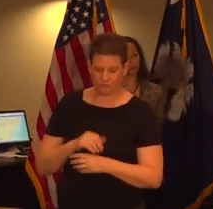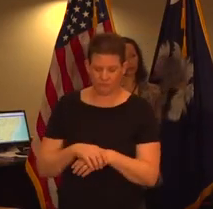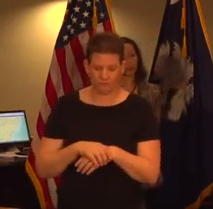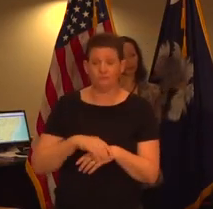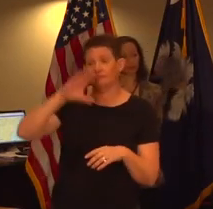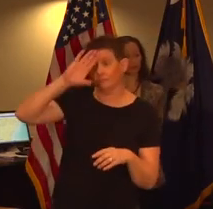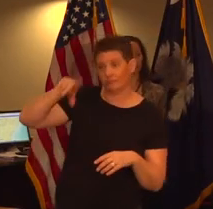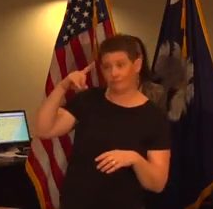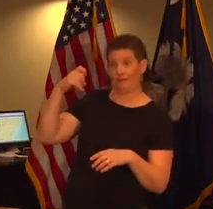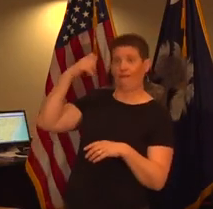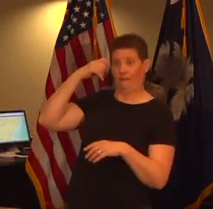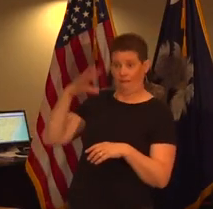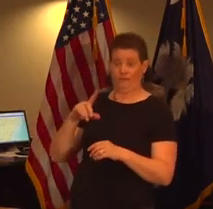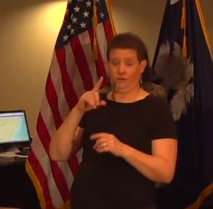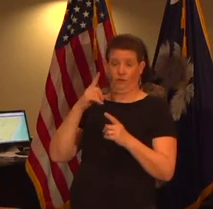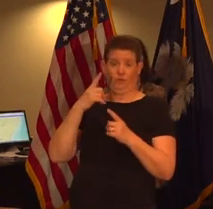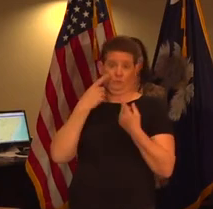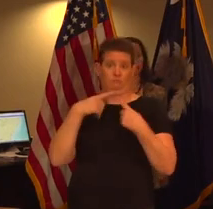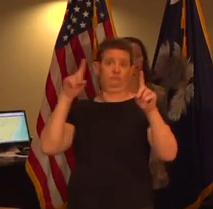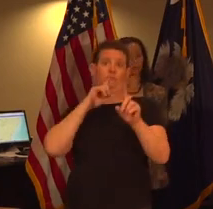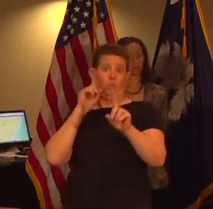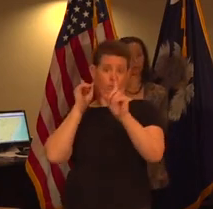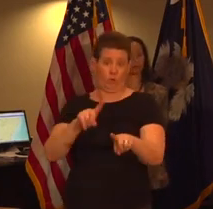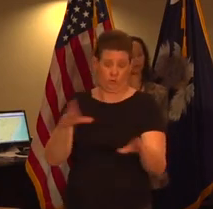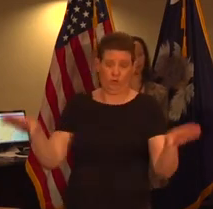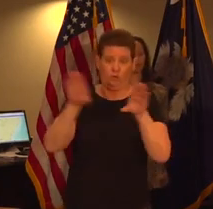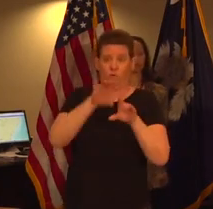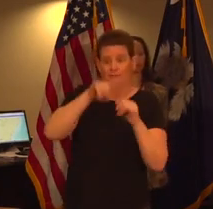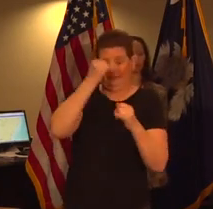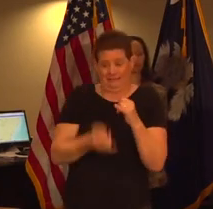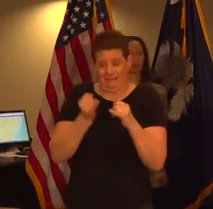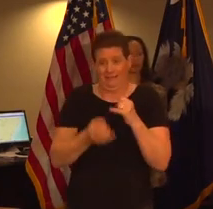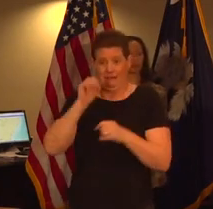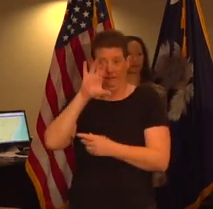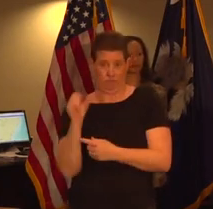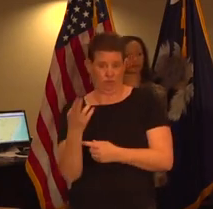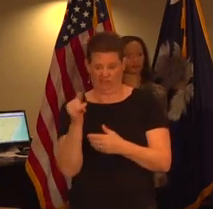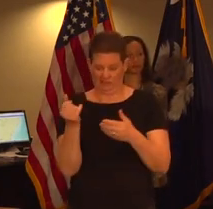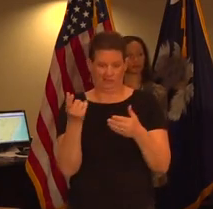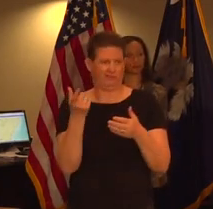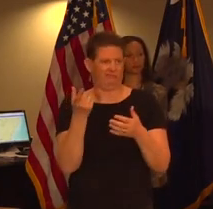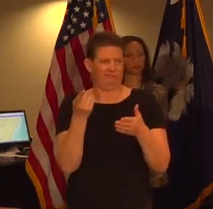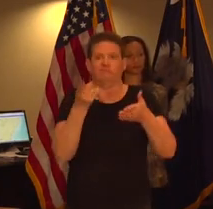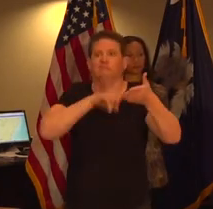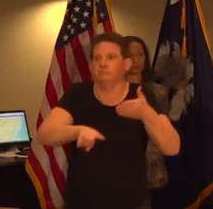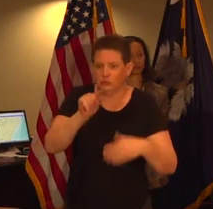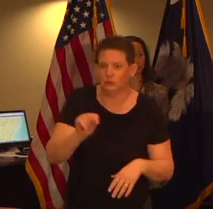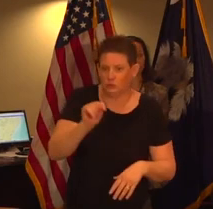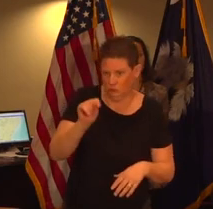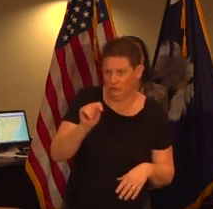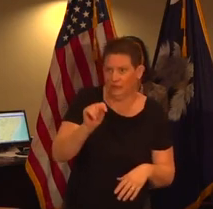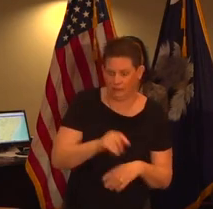that the governor gave an executive order our schools are closed till the end of the month that's tuesday a week from tomorrow we're in